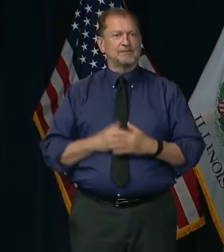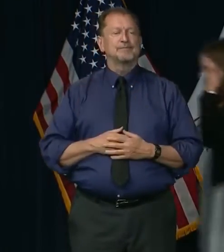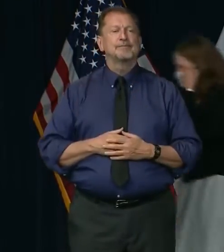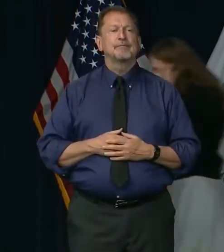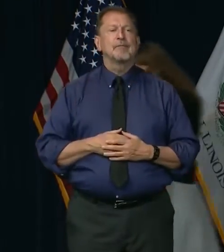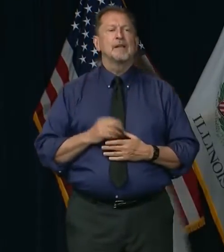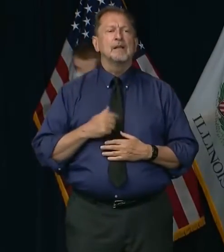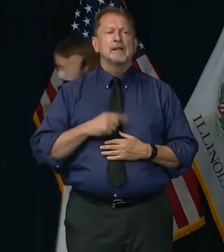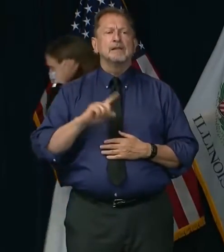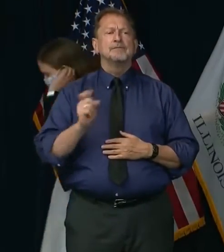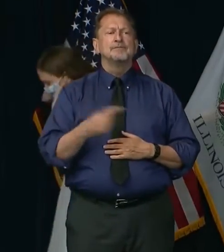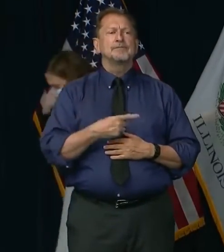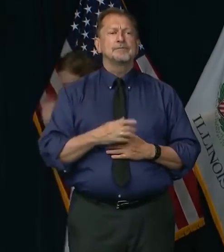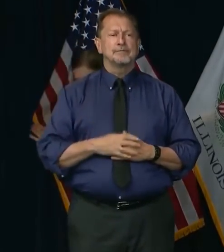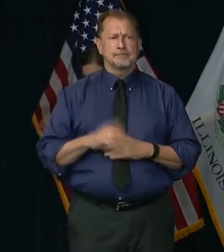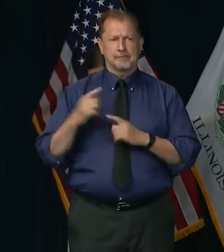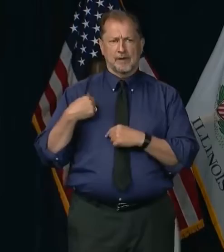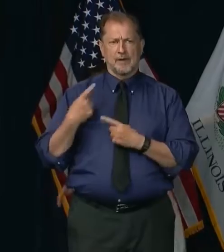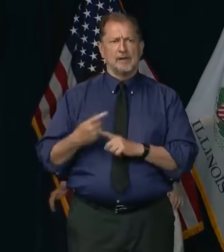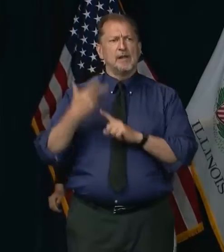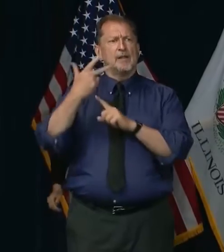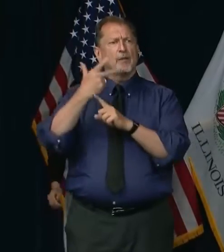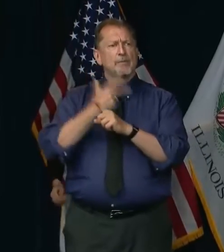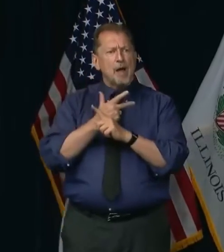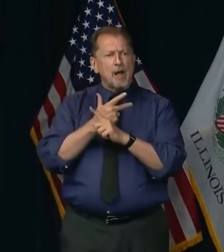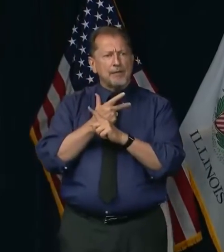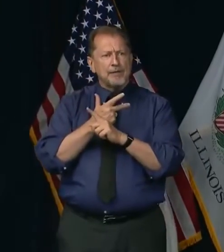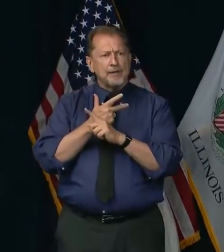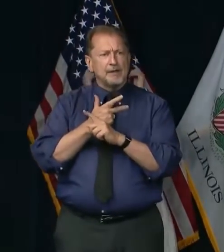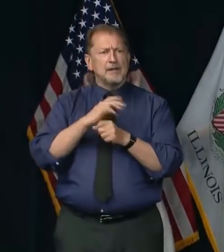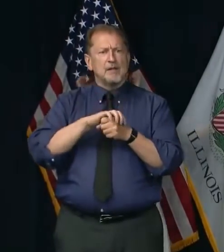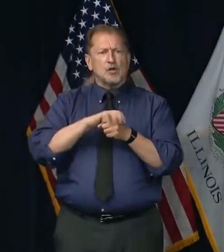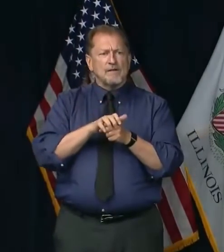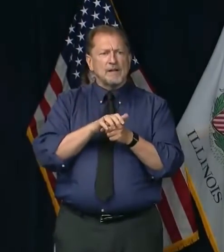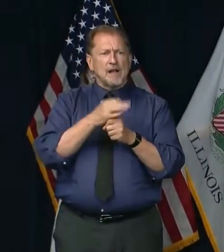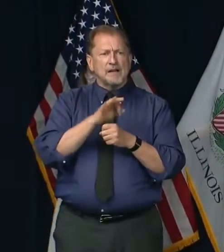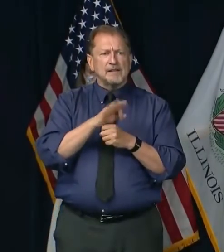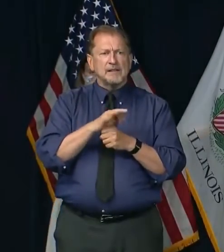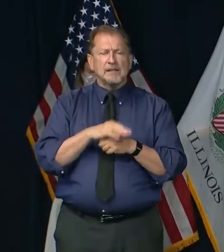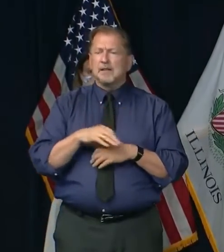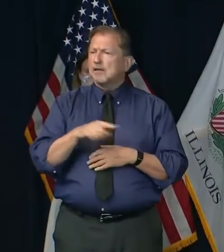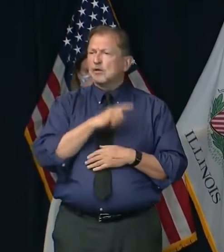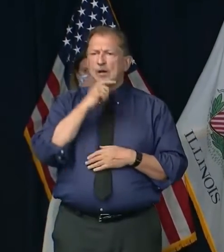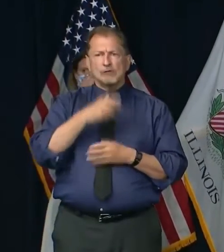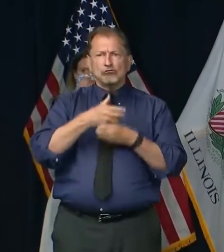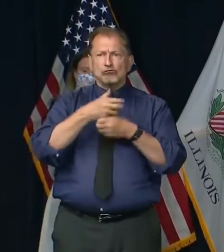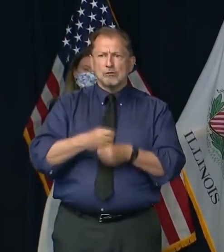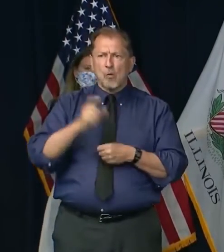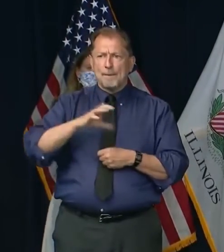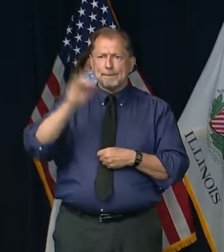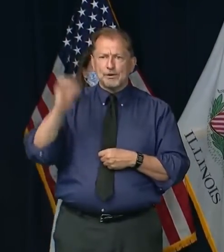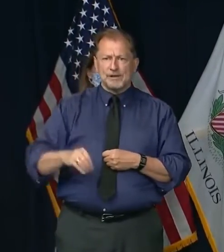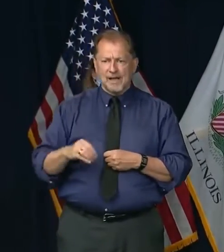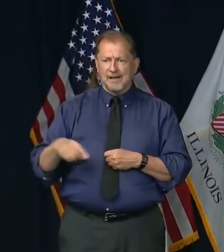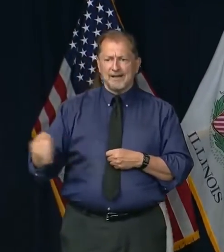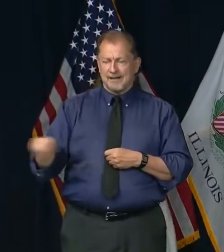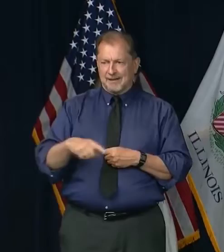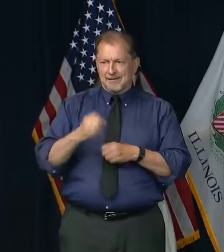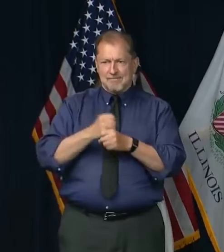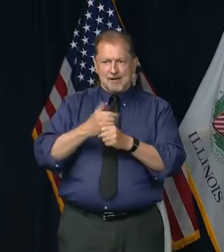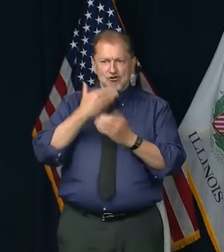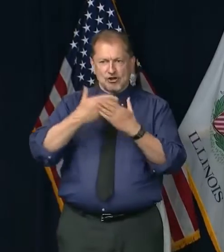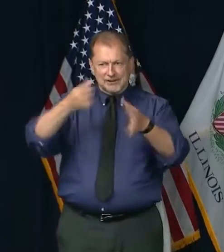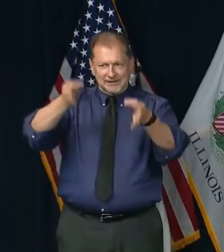Bishop. We're three months in with continued restrictions and COVID-19 awareness. Why not trust Illinois residents and businesses to make smart decisions